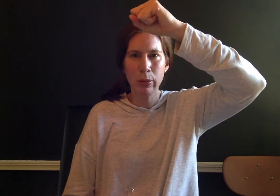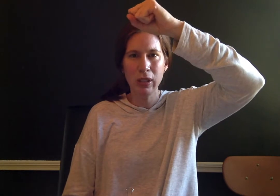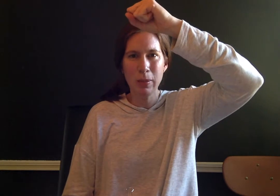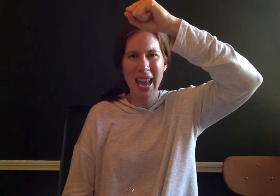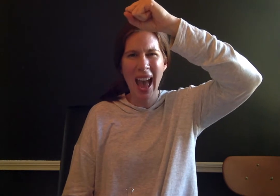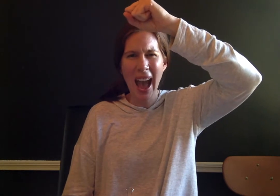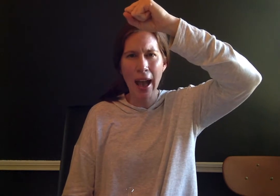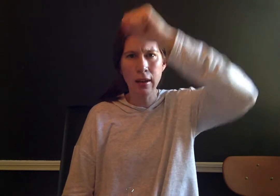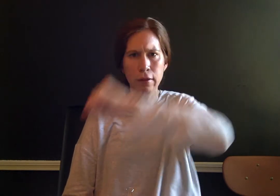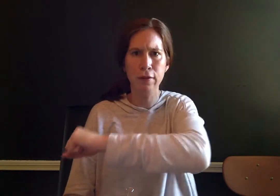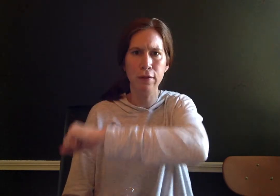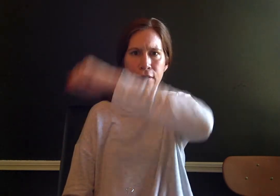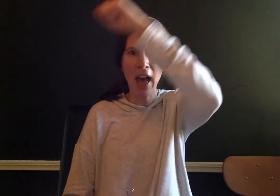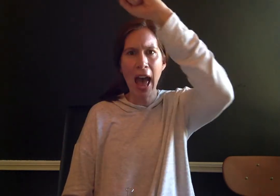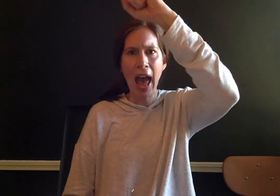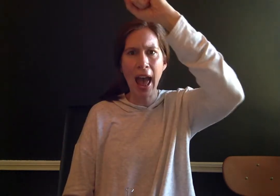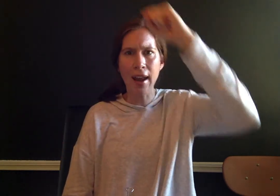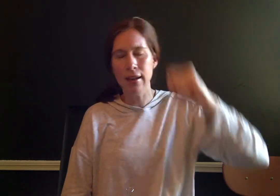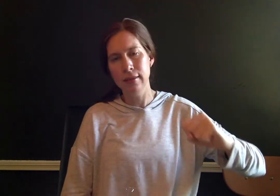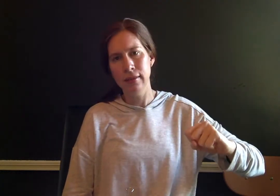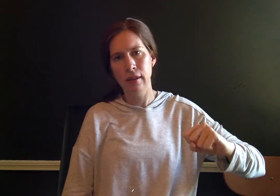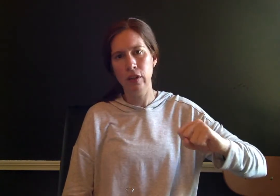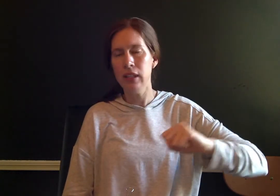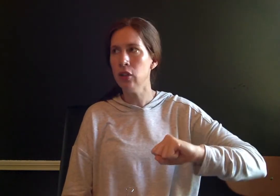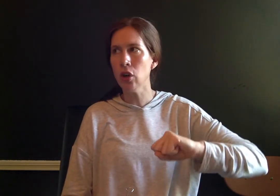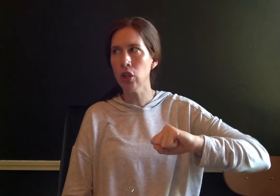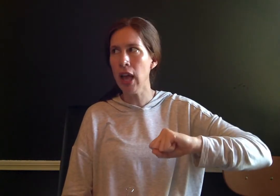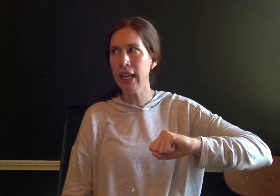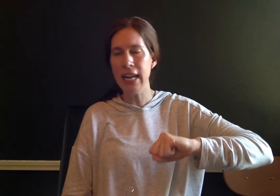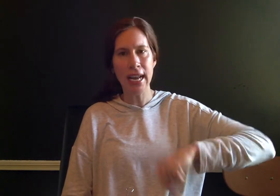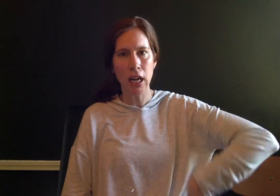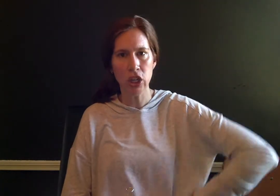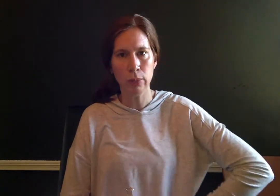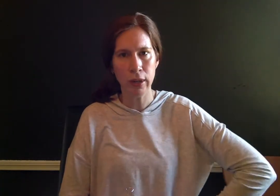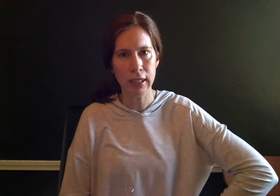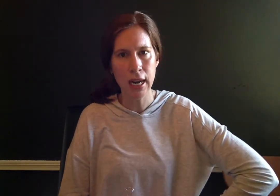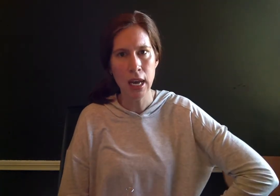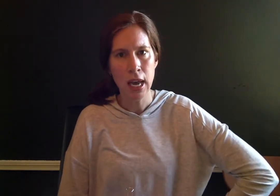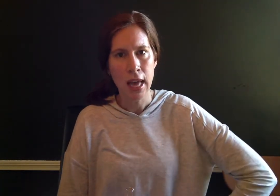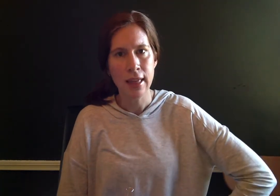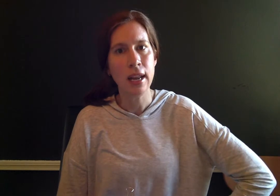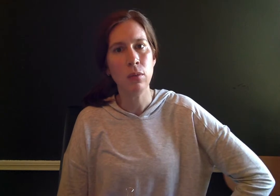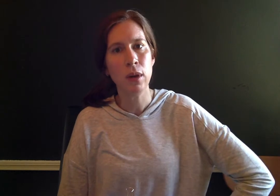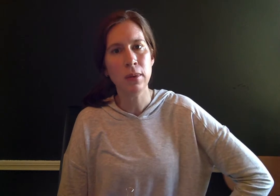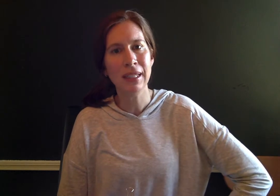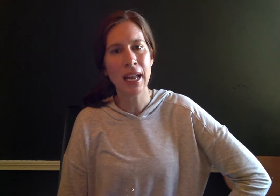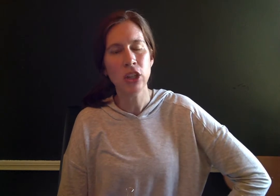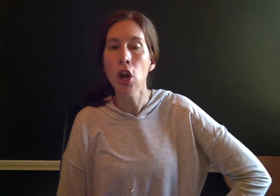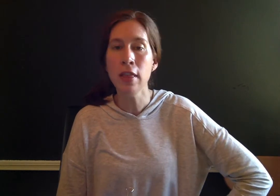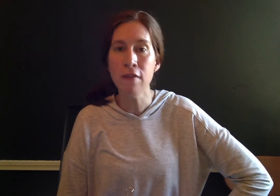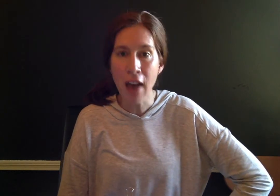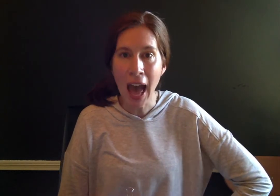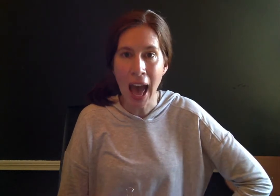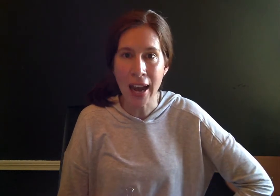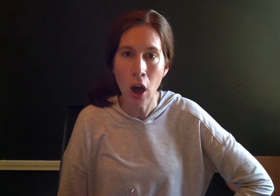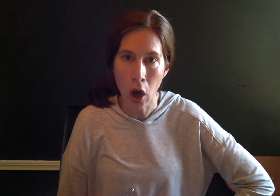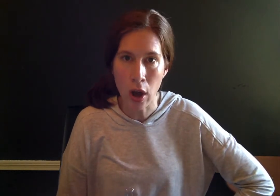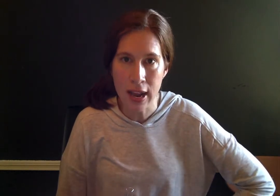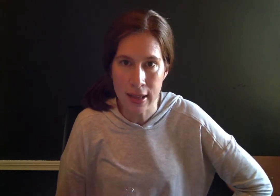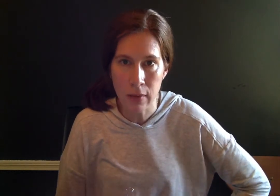supposed to be ah. Fan. If we talked like an English person, then we would say turn the fan on and then it